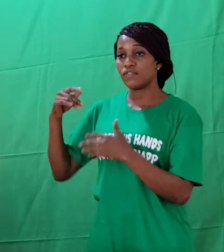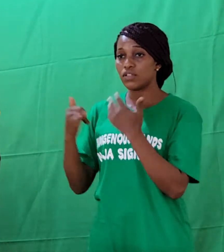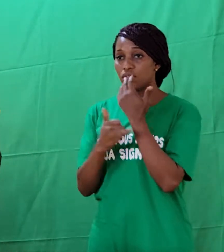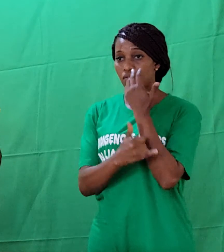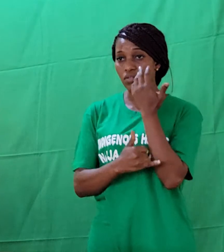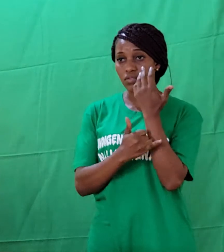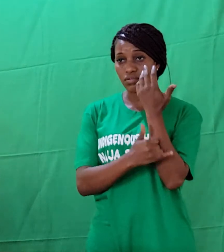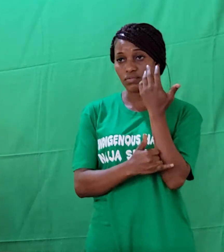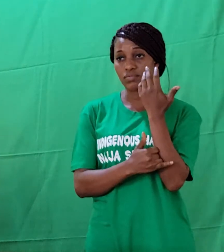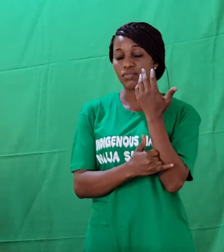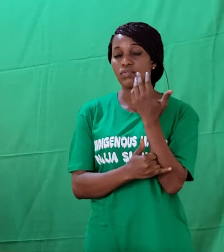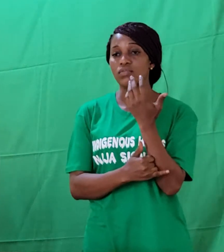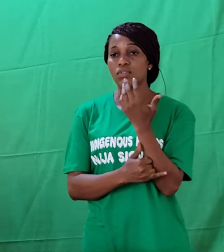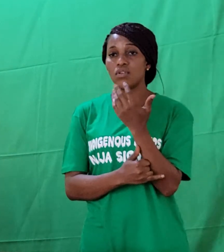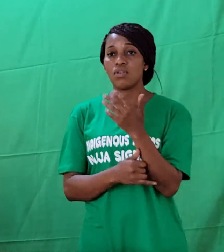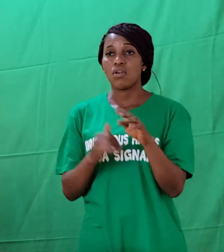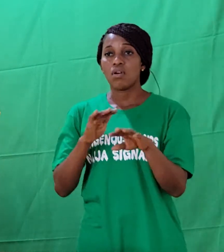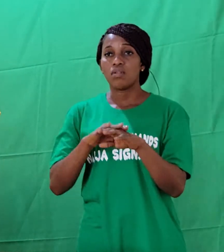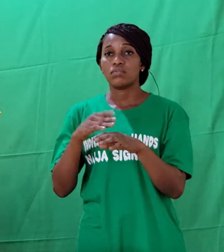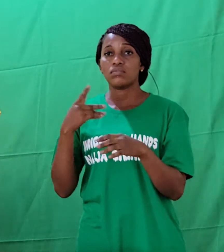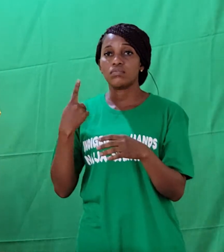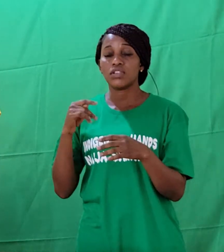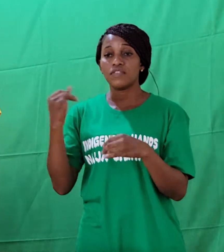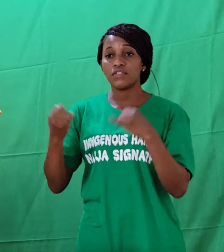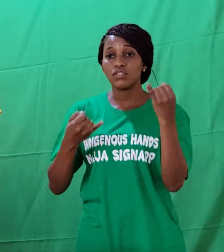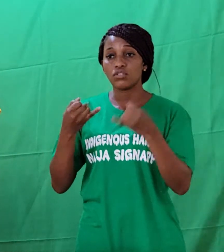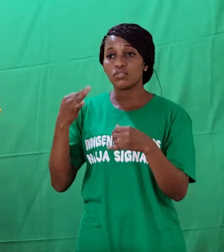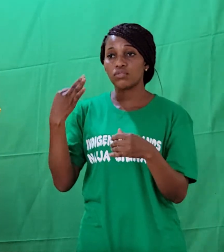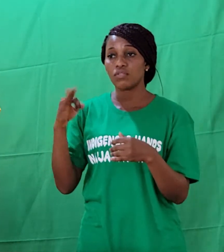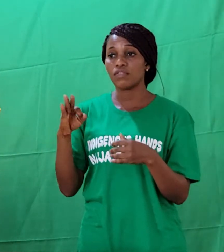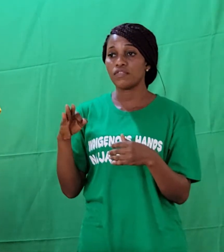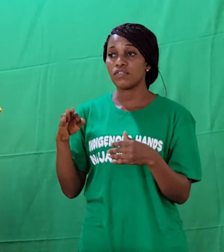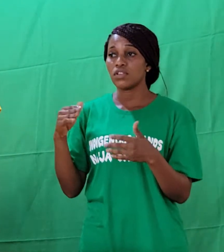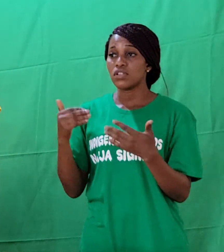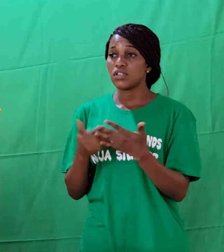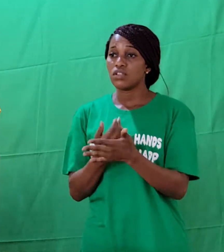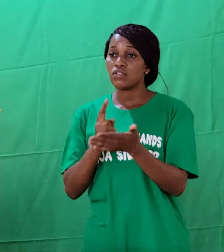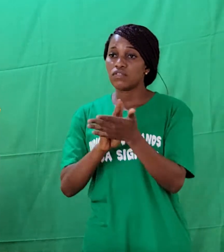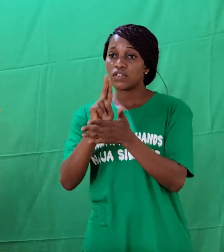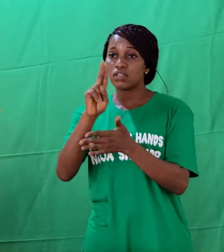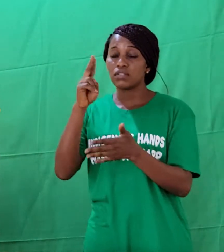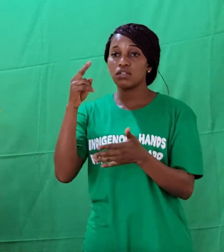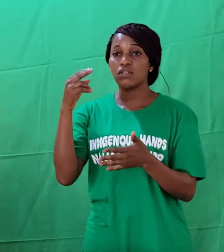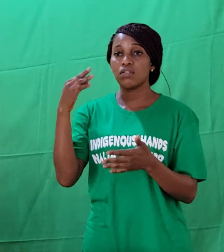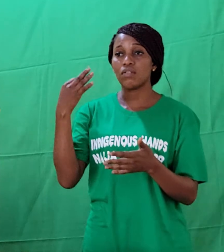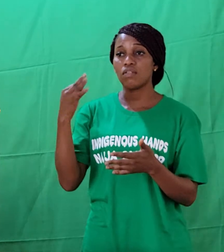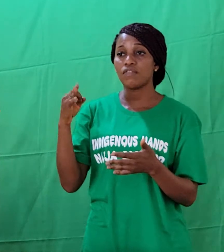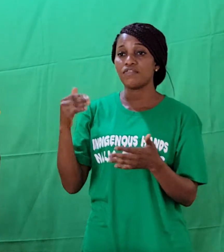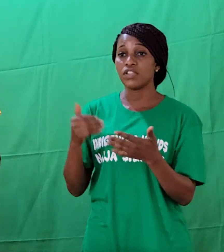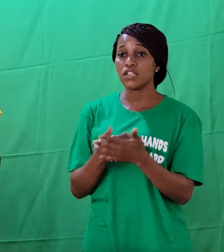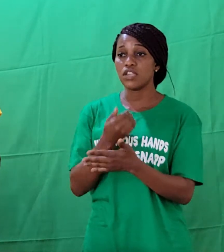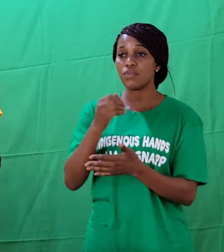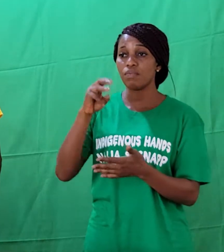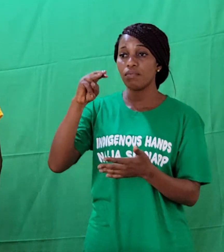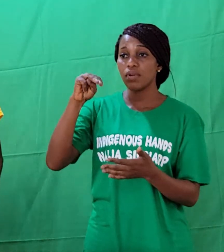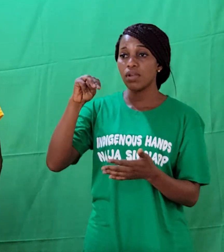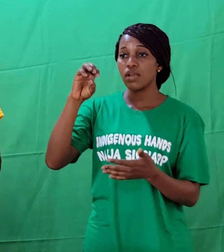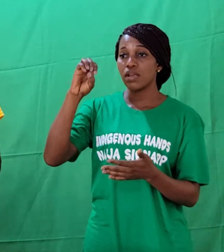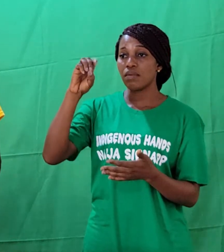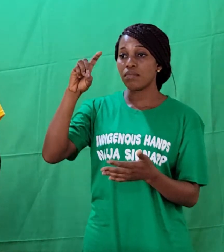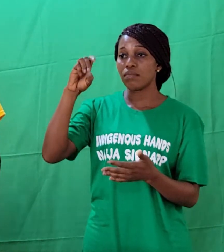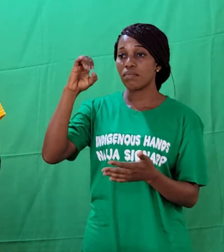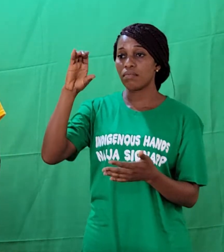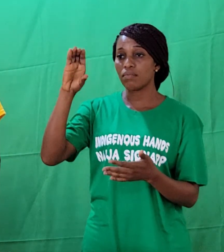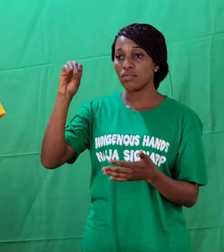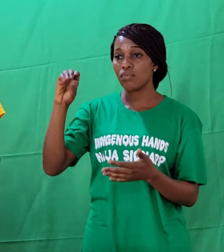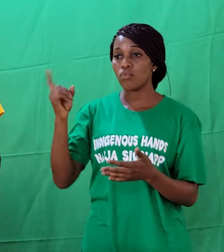of the University of New Mexico in the United States where I am currently teaching and also researching